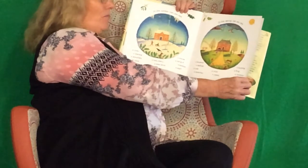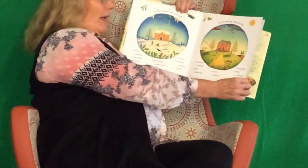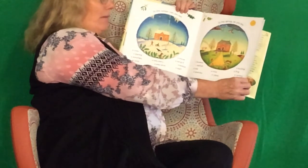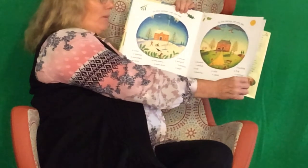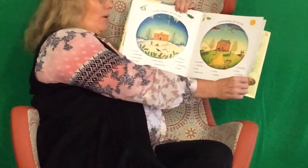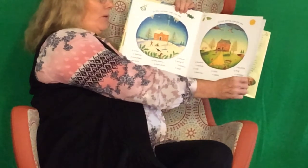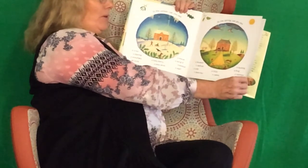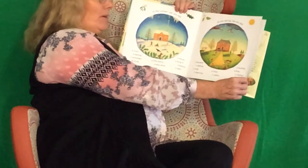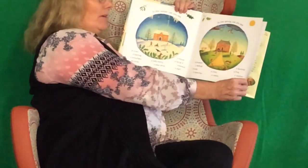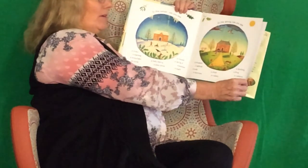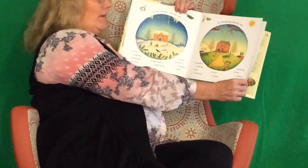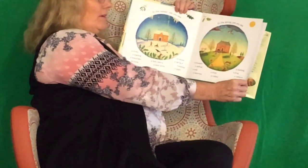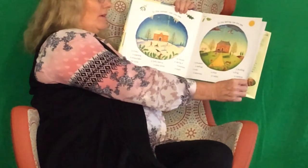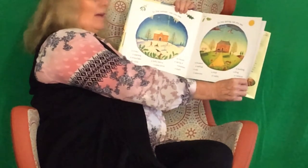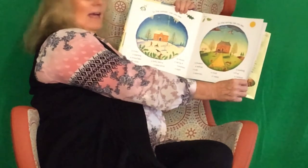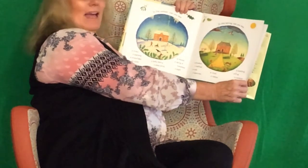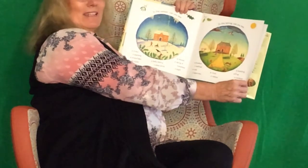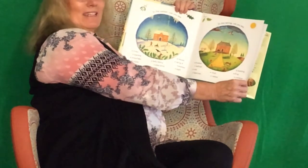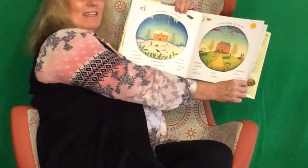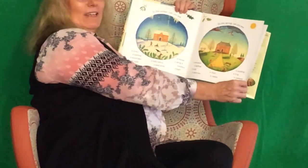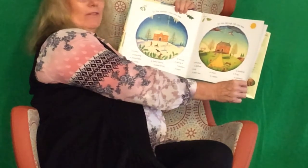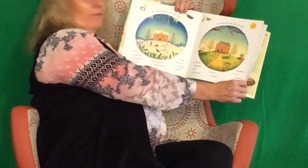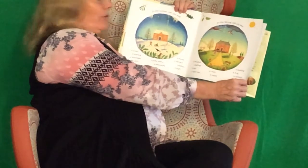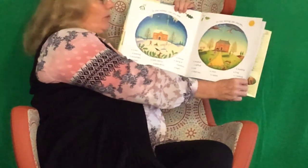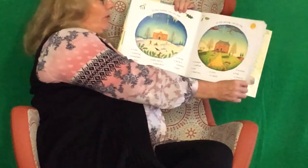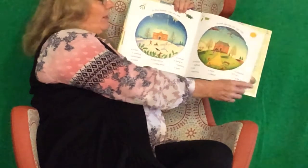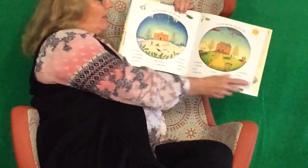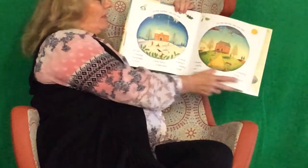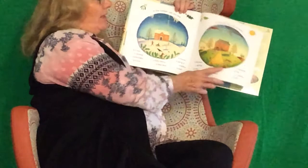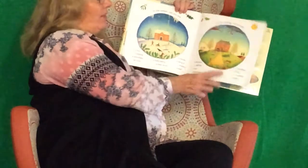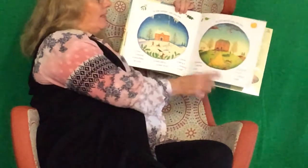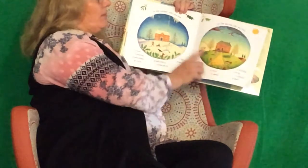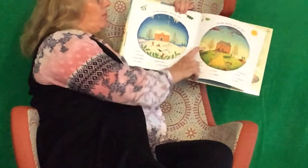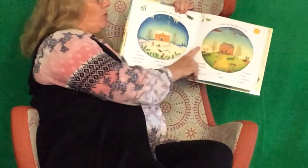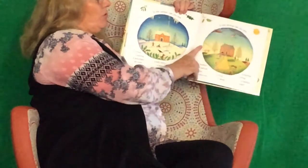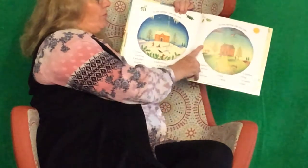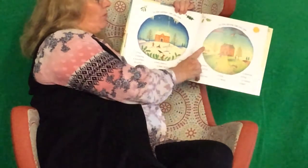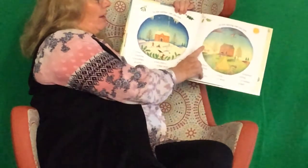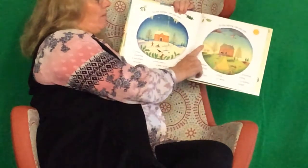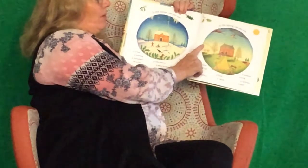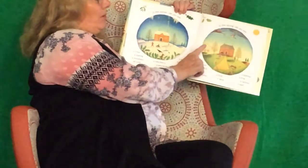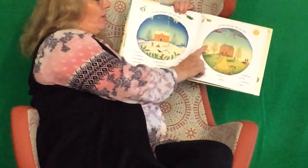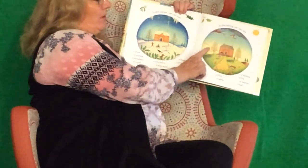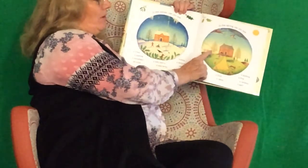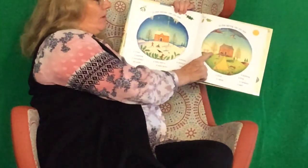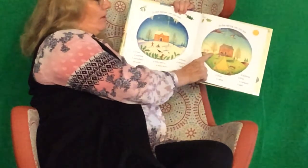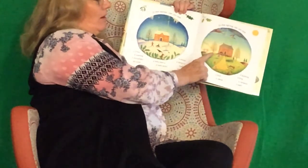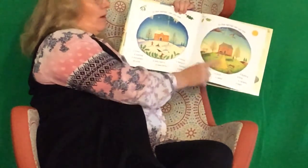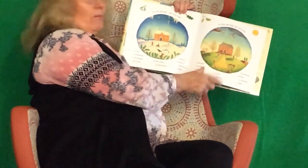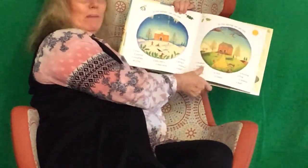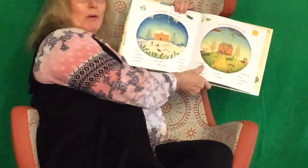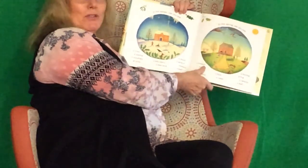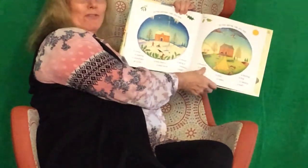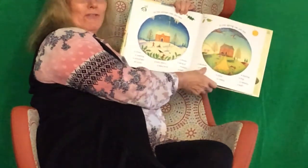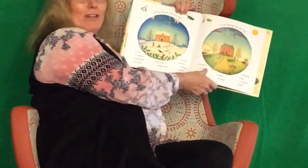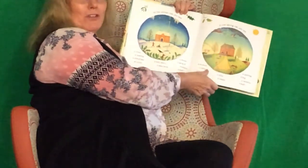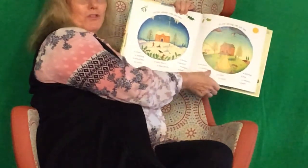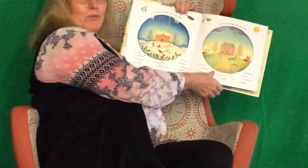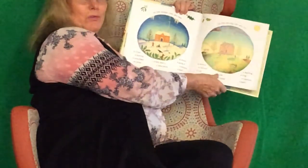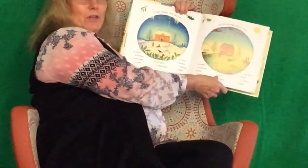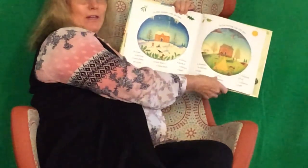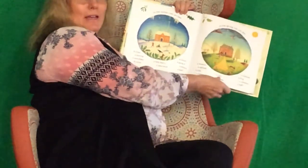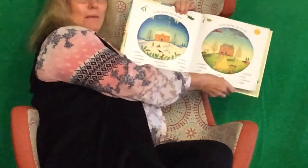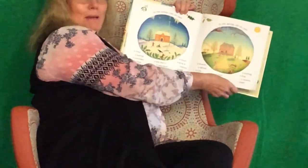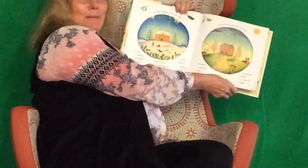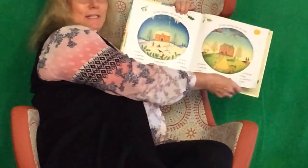A rainbow. And a leaf. Look. There's the beautiful rainbow. Rainbows are fun